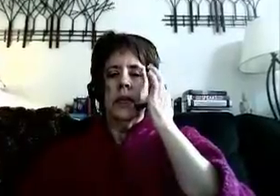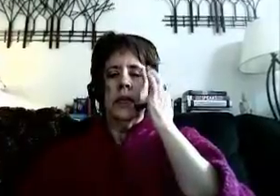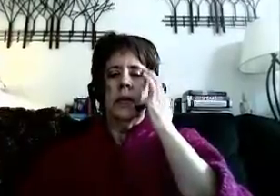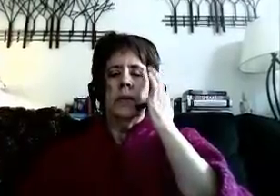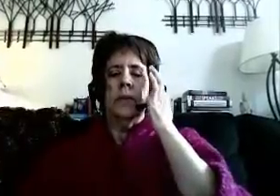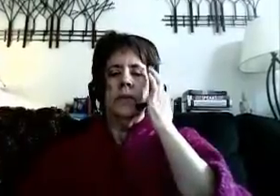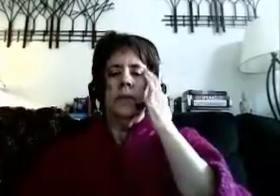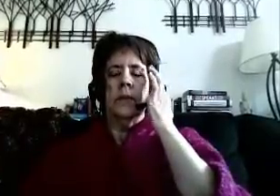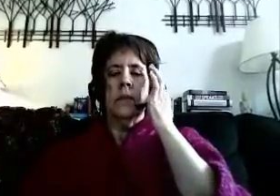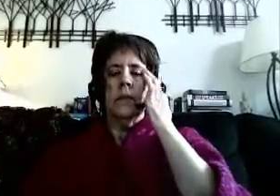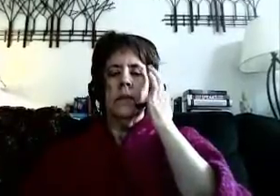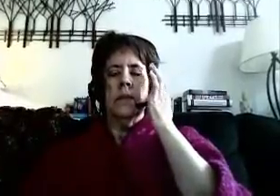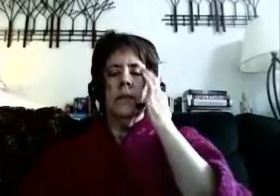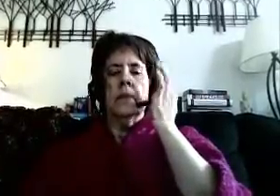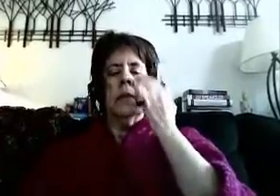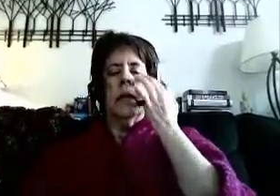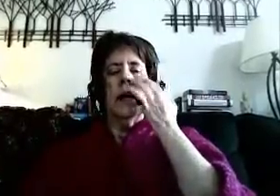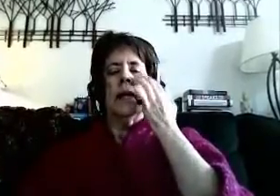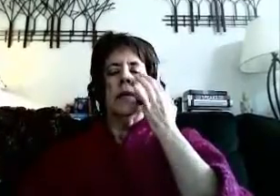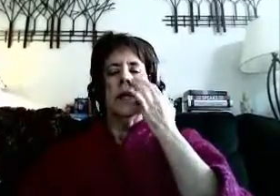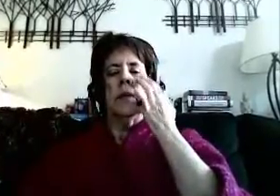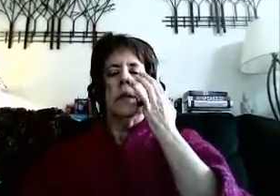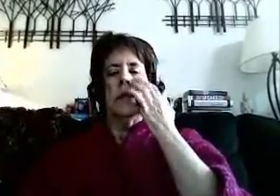I accept this